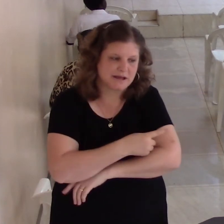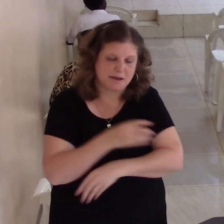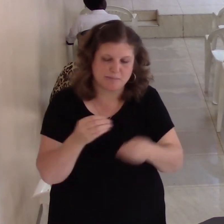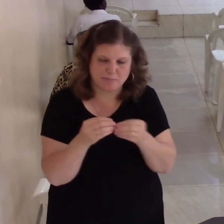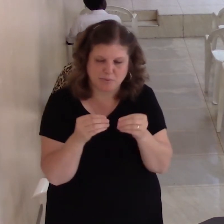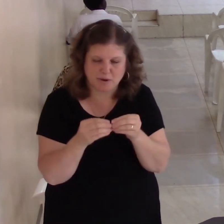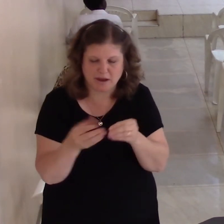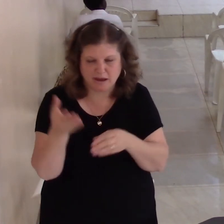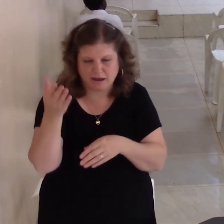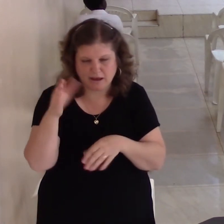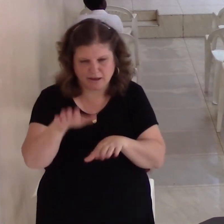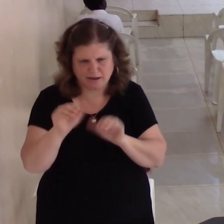giving my school fees.